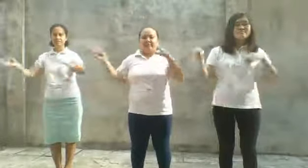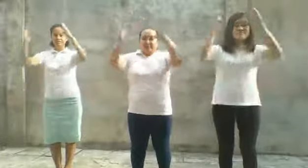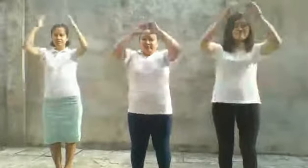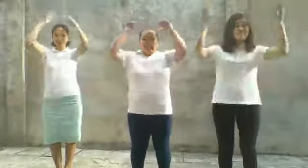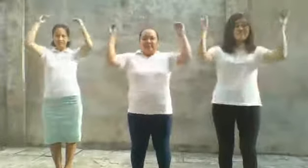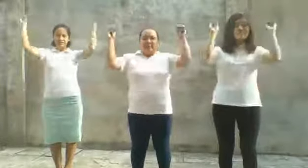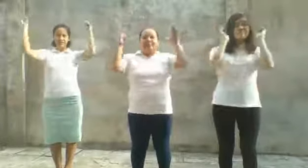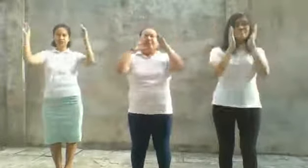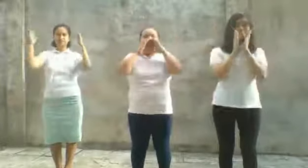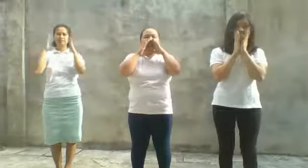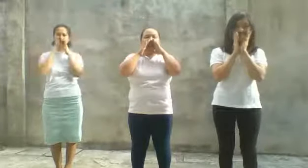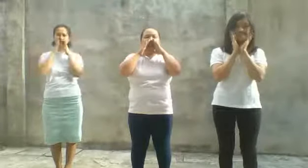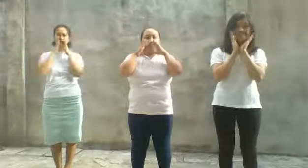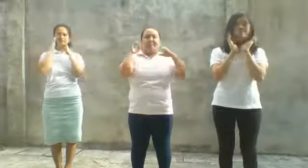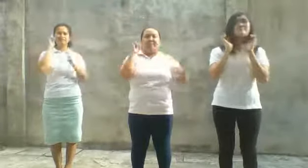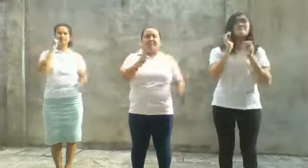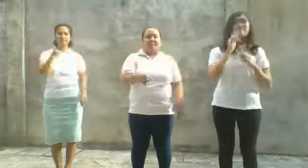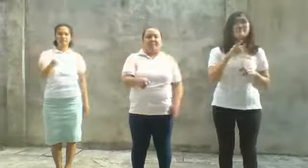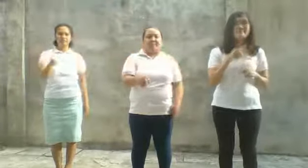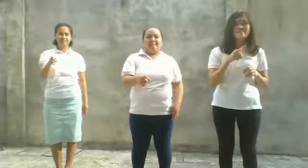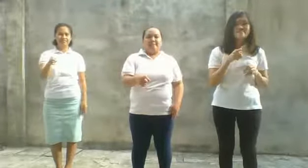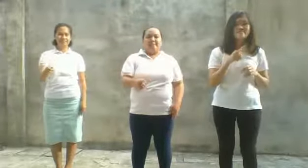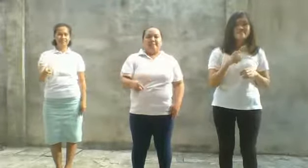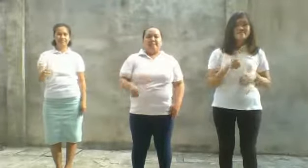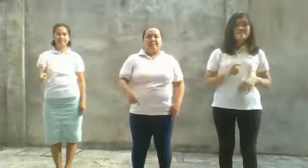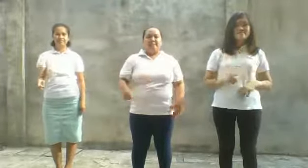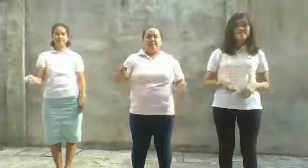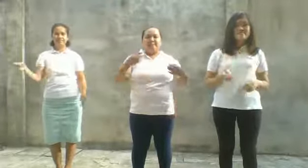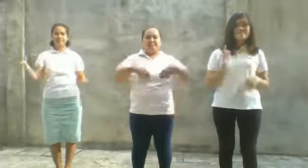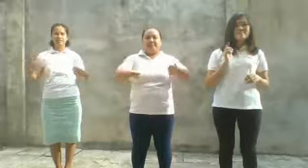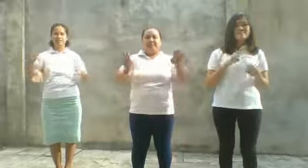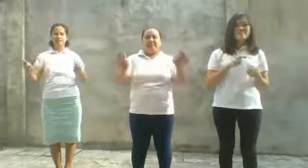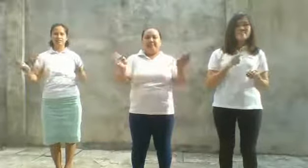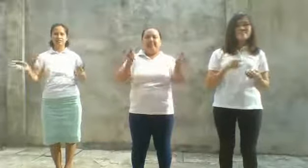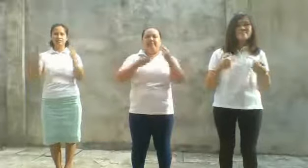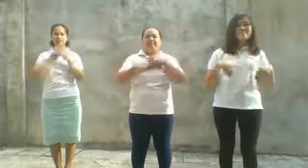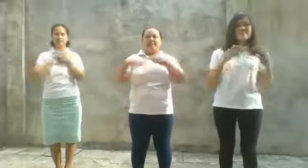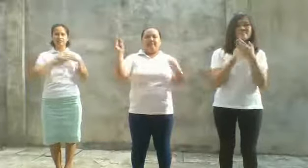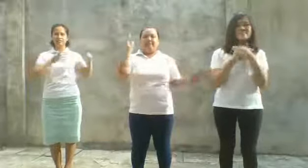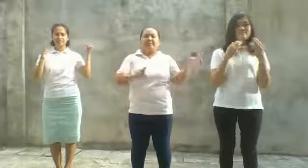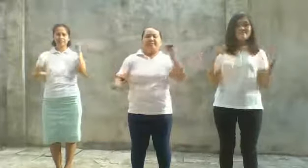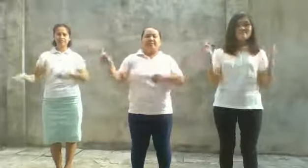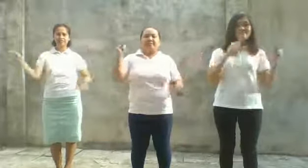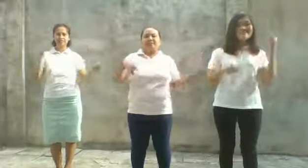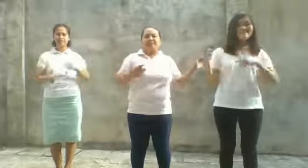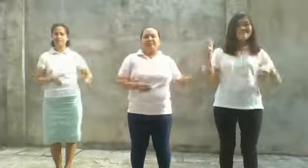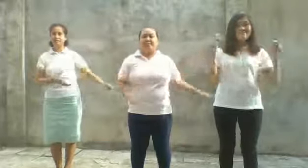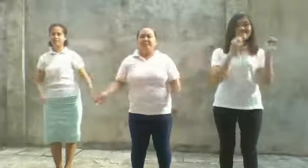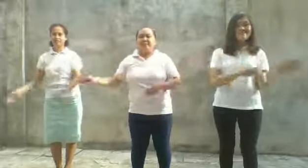Pharaoh and said to him, Let my people go,